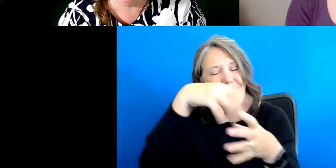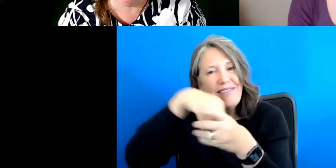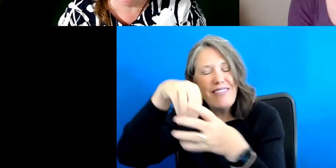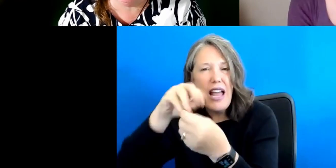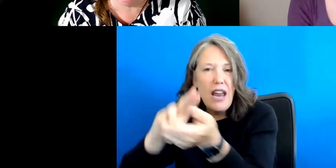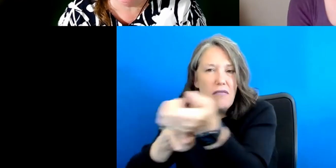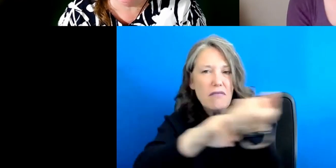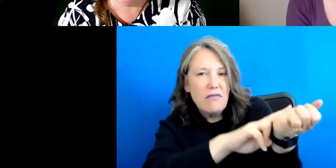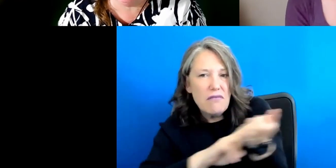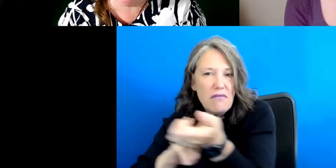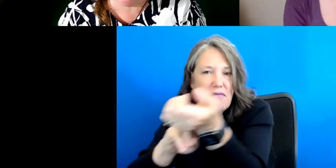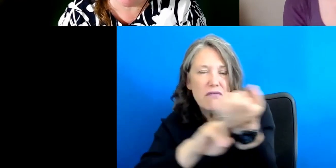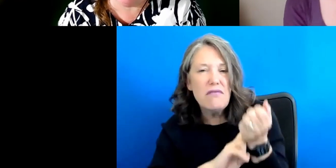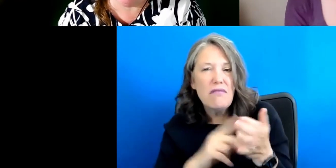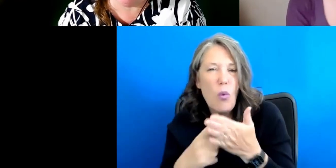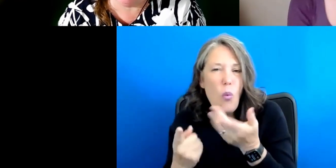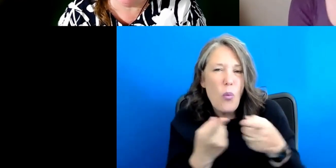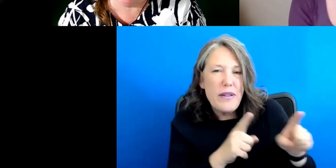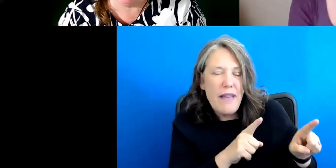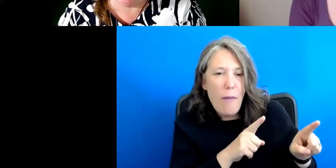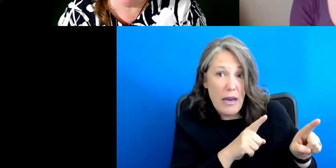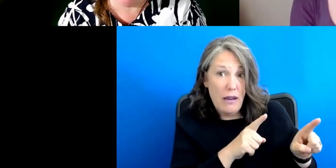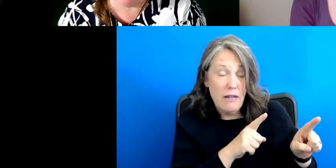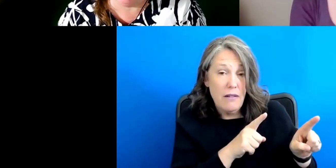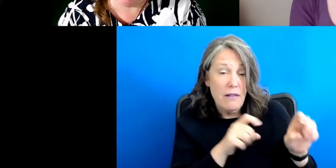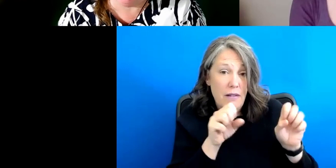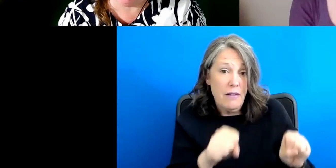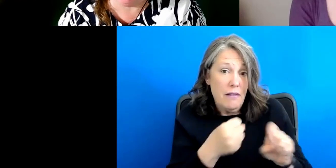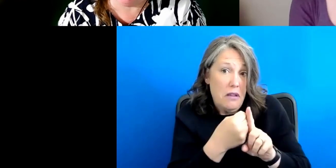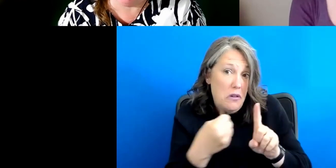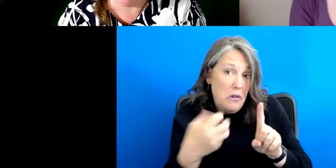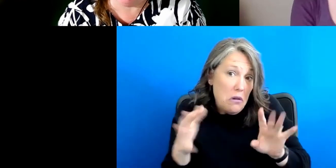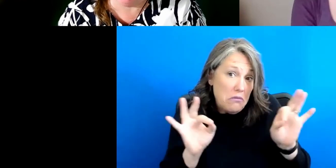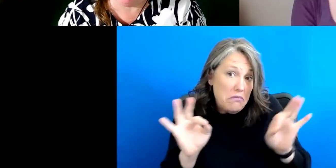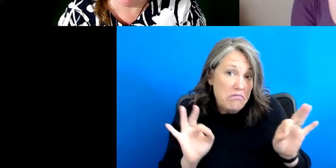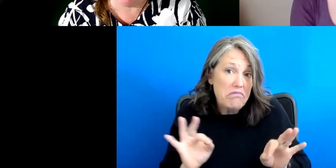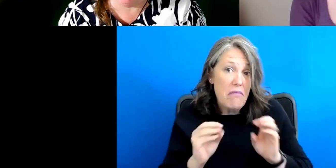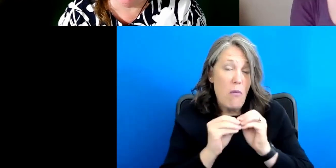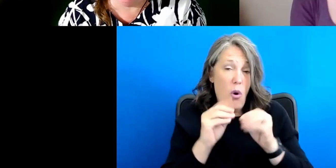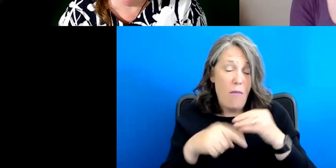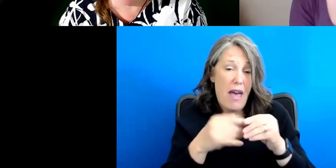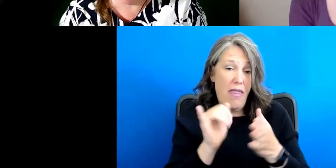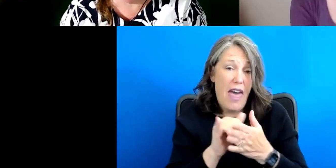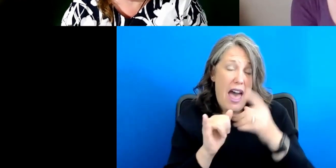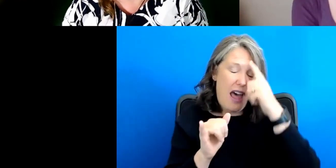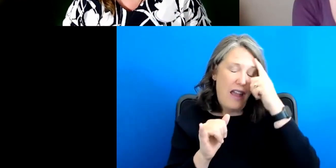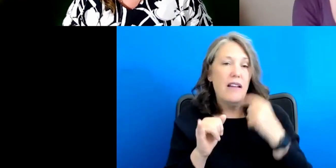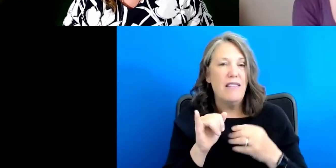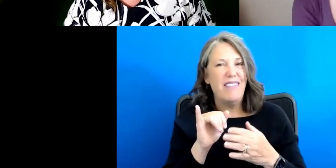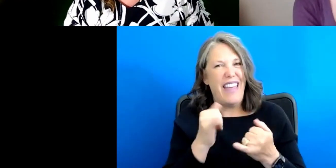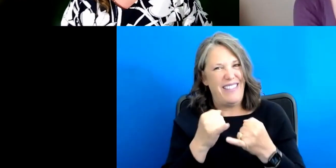pulse of what's going on in many different organizations. Can you kind of share a little bit more about that, the end of your last comment?